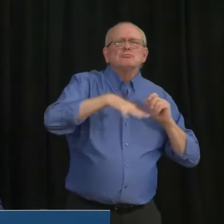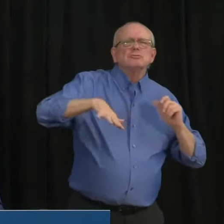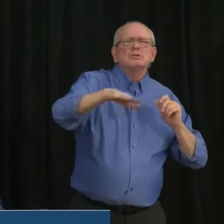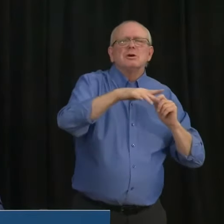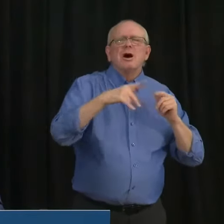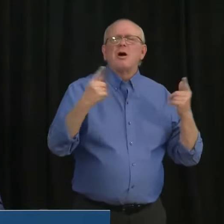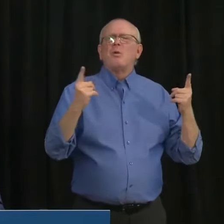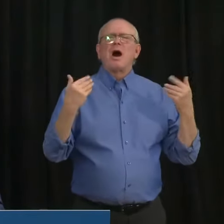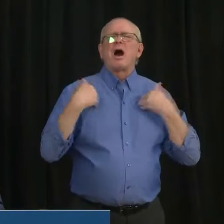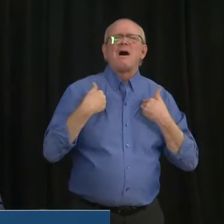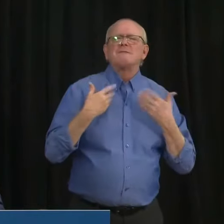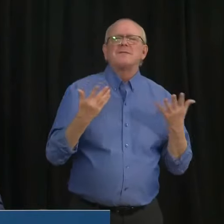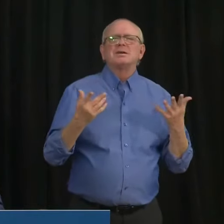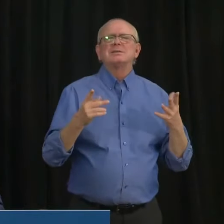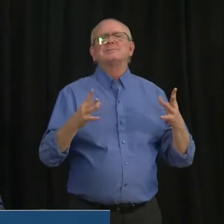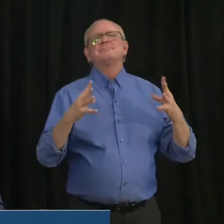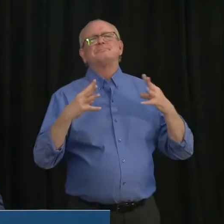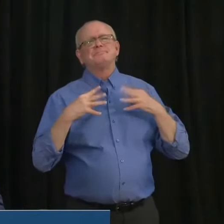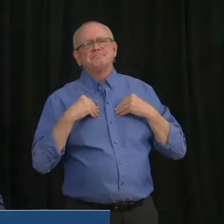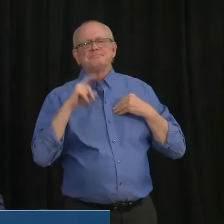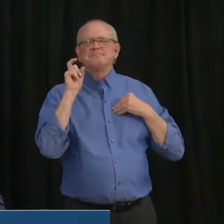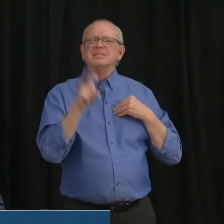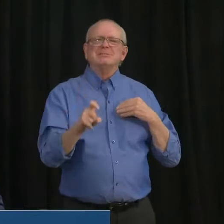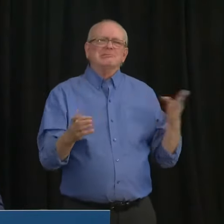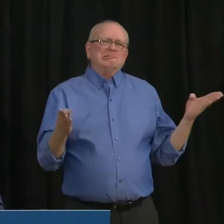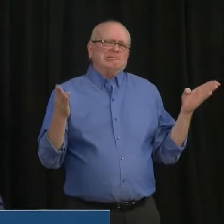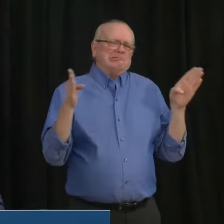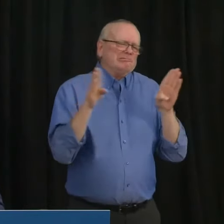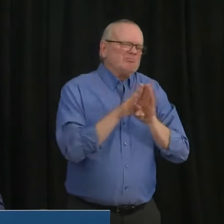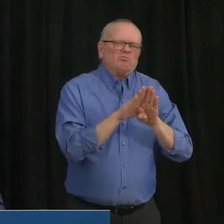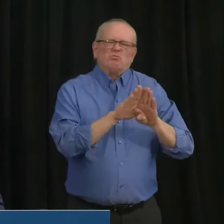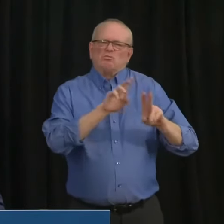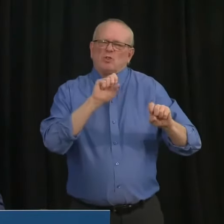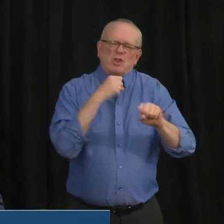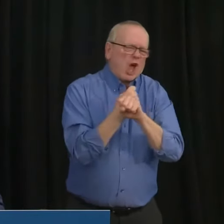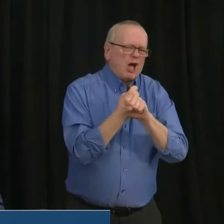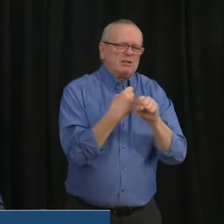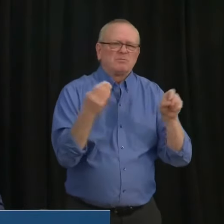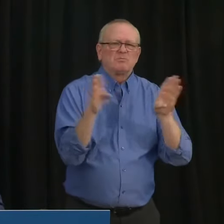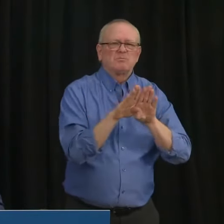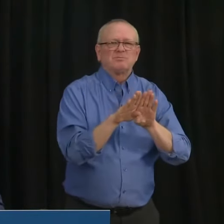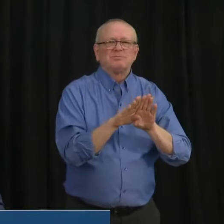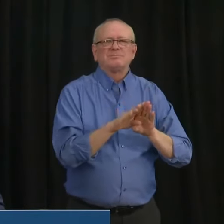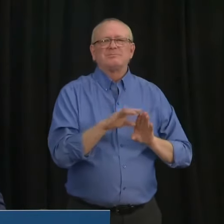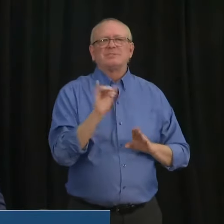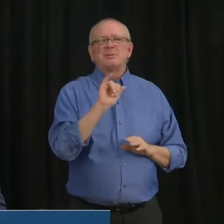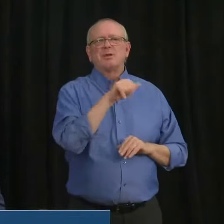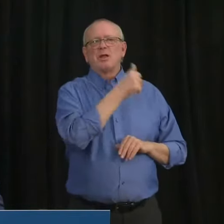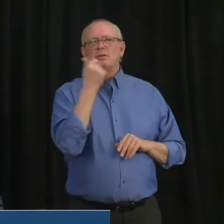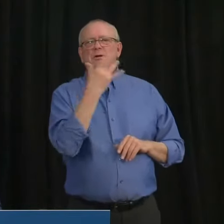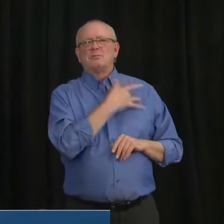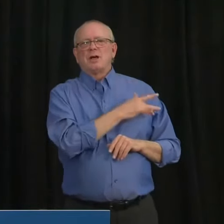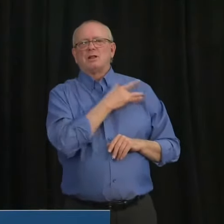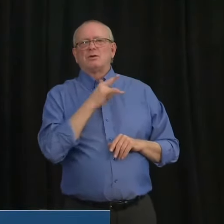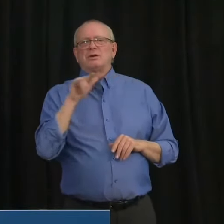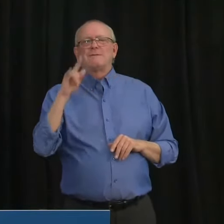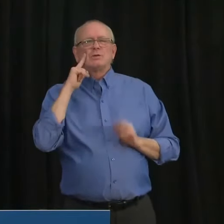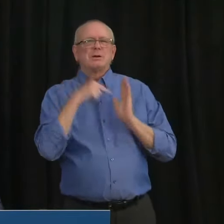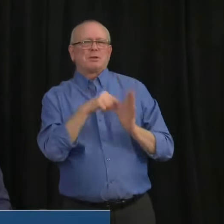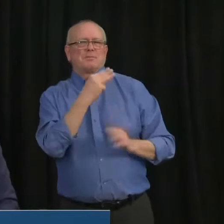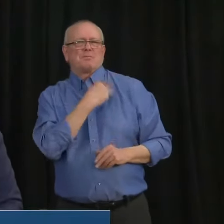would go to something that's similar to what we see in other places like Manitoba, for instance, as an example?